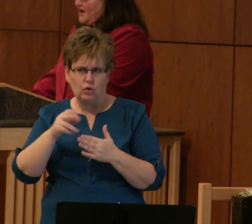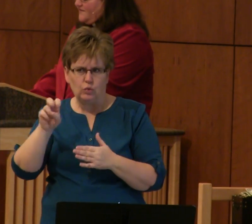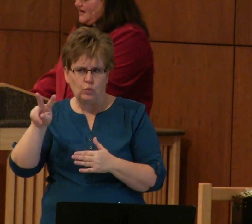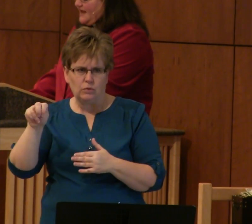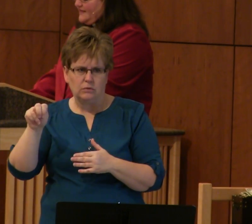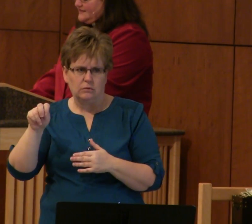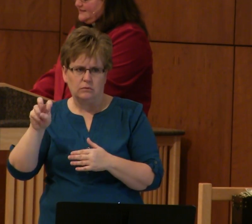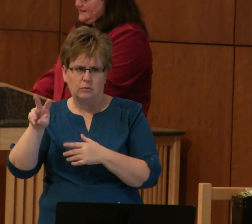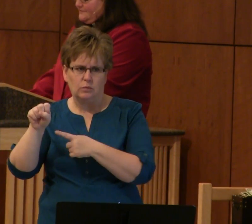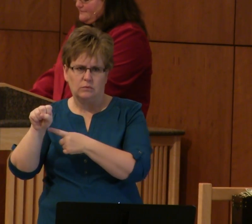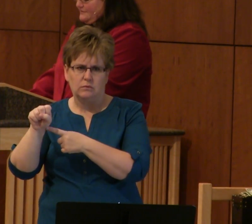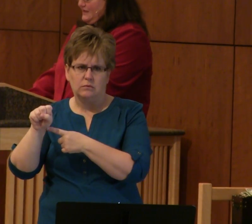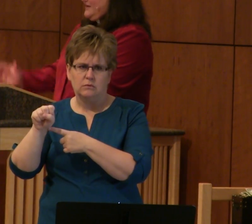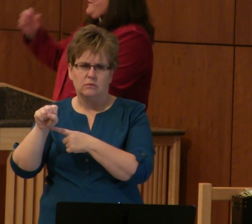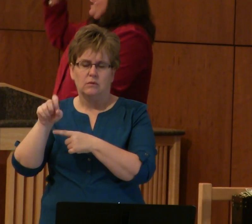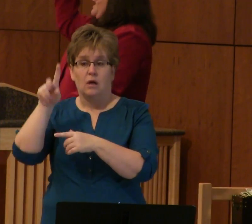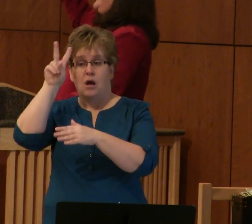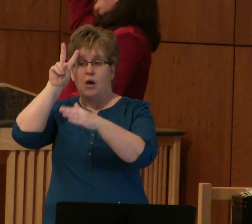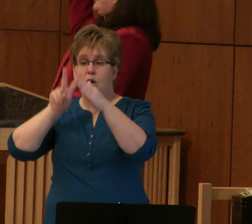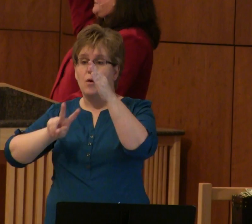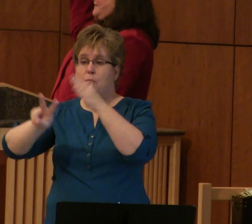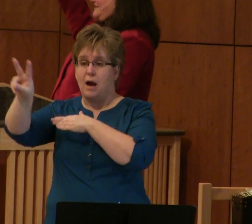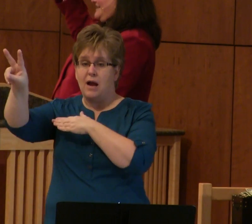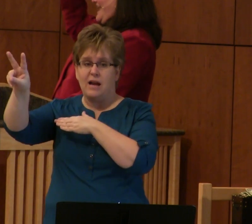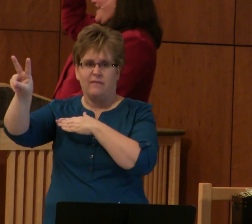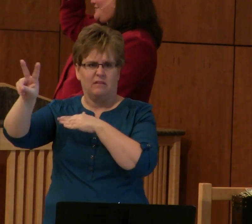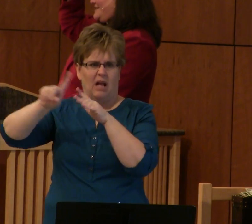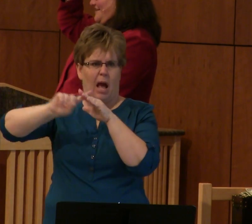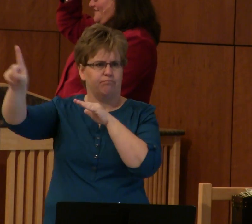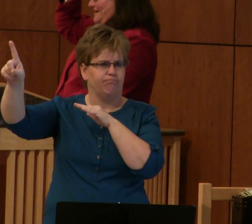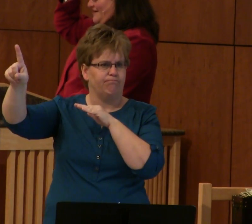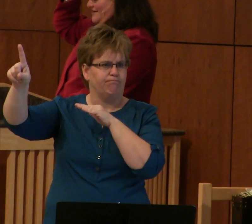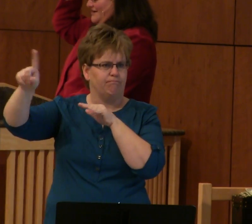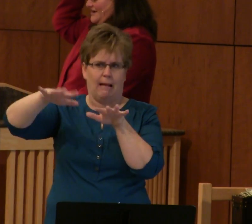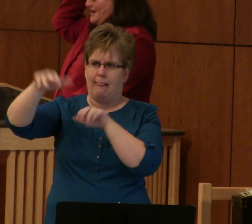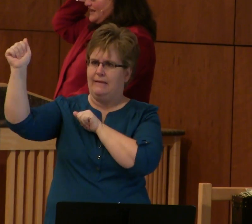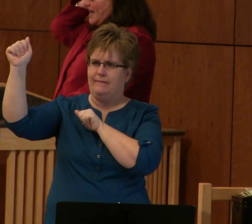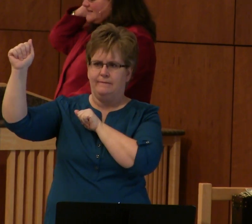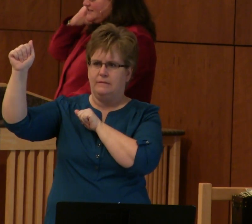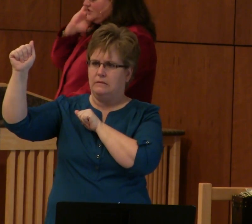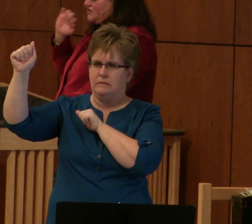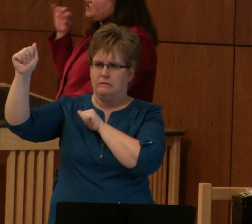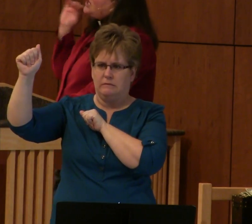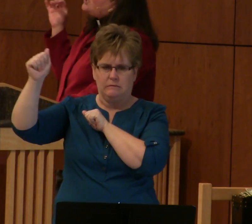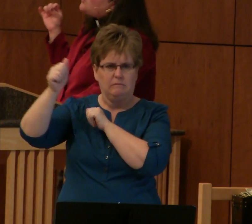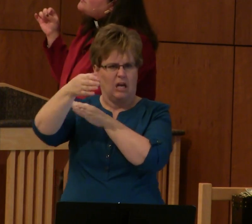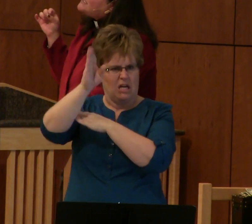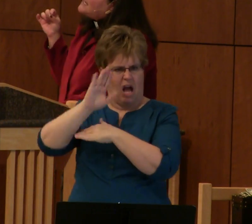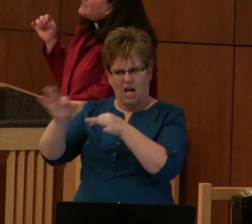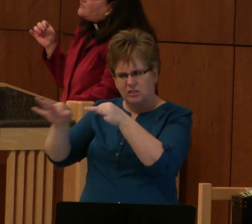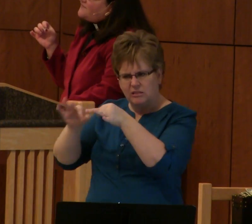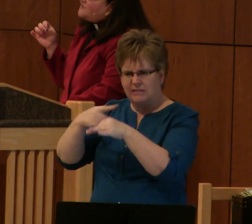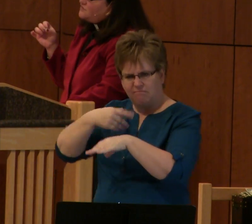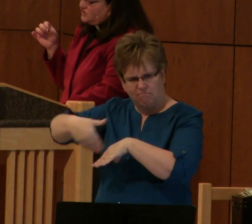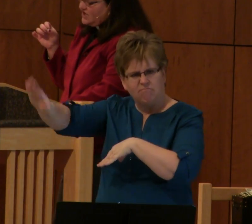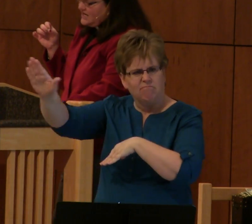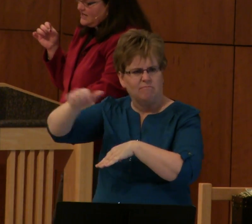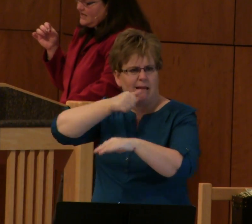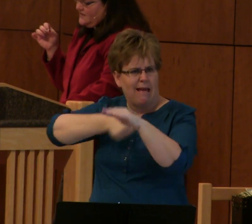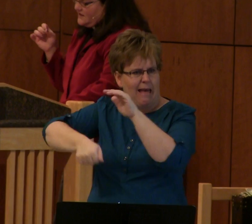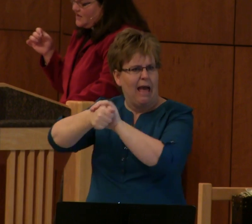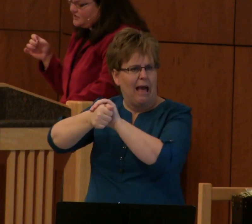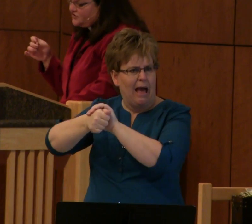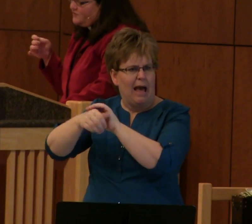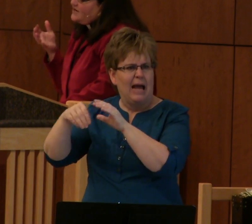The prophet highlights it, he hightails it out of there at God's instruction. He goes to take refuge